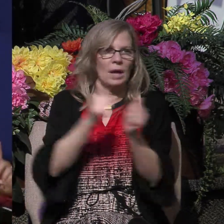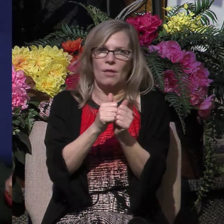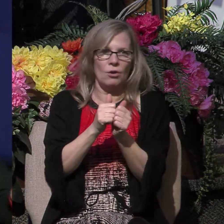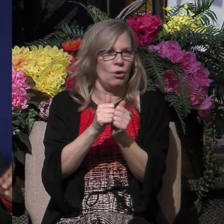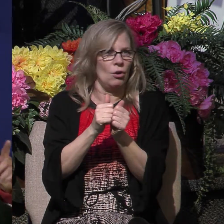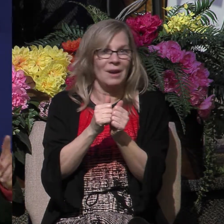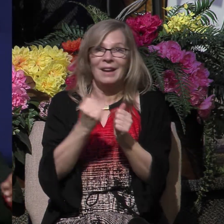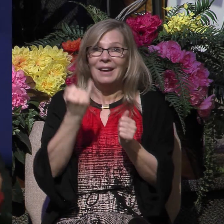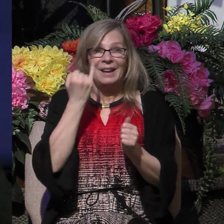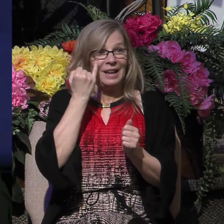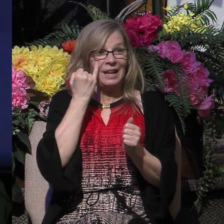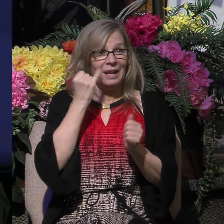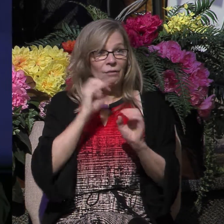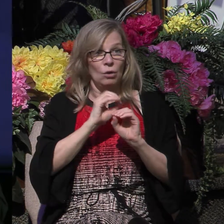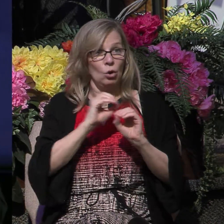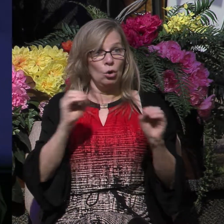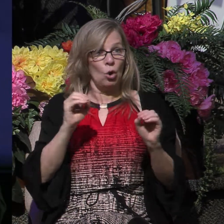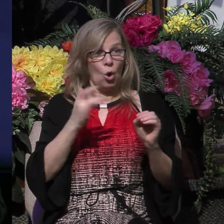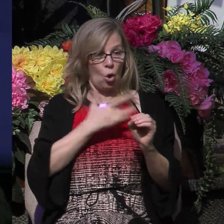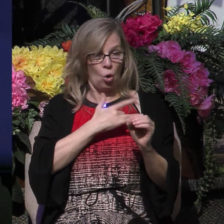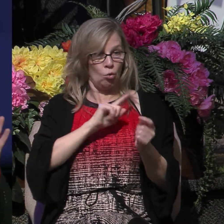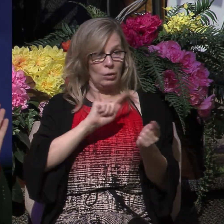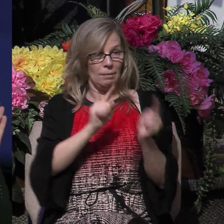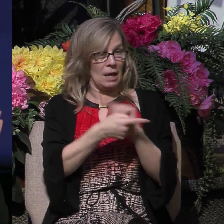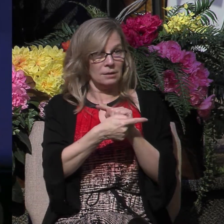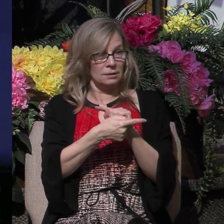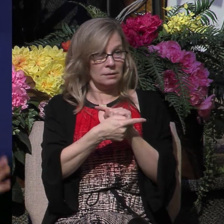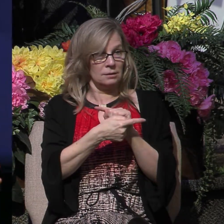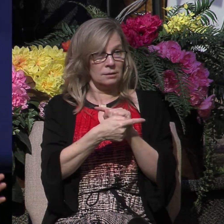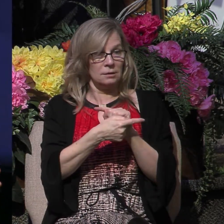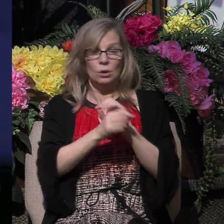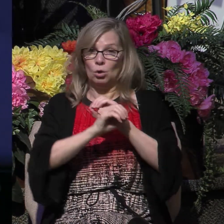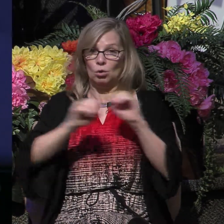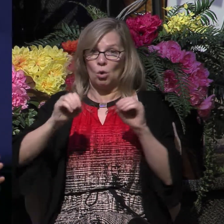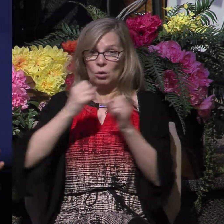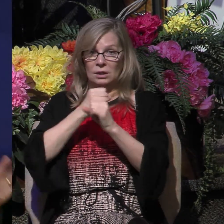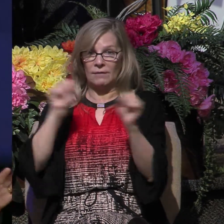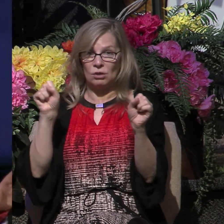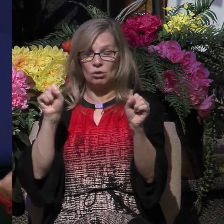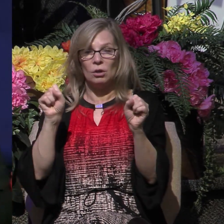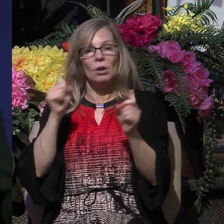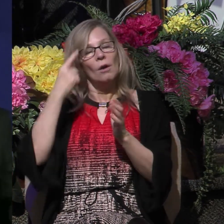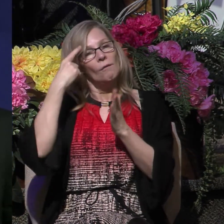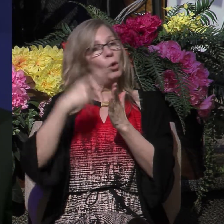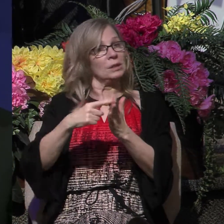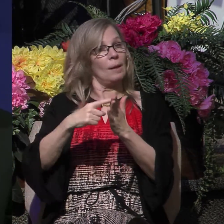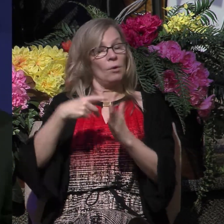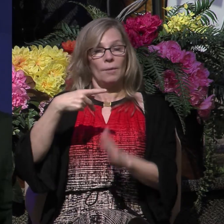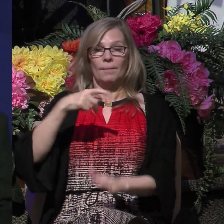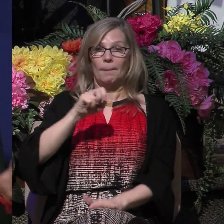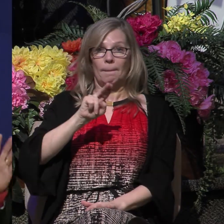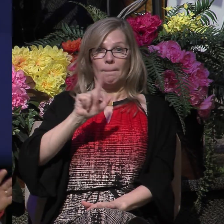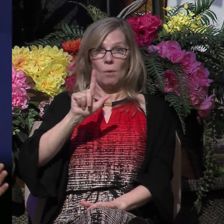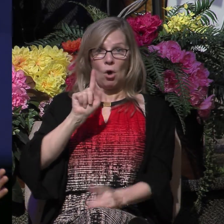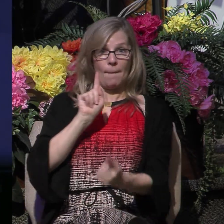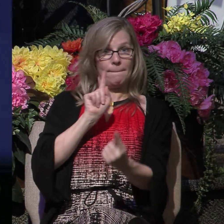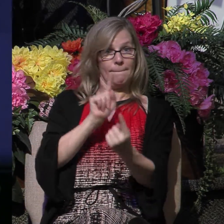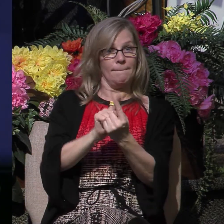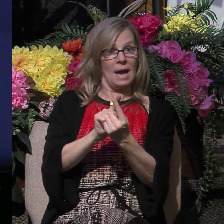there's no repentance, there is no salvation. For example, Paul met with the elders from the church at Ephesus. Acts chapter